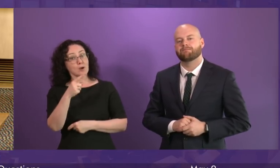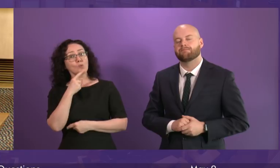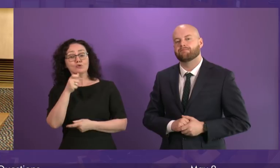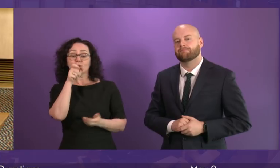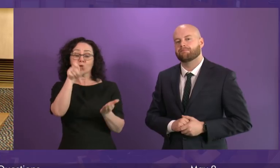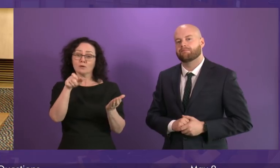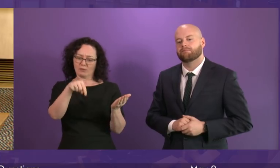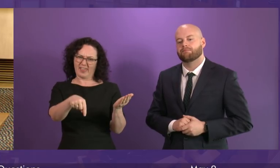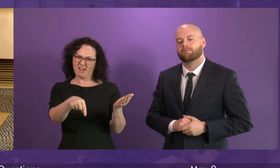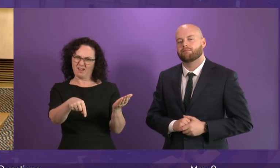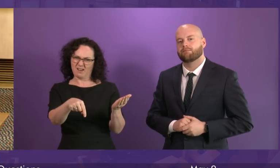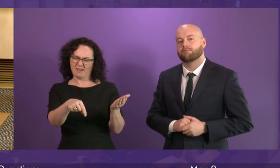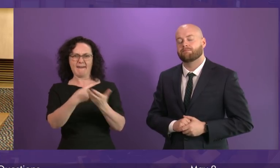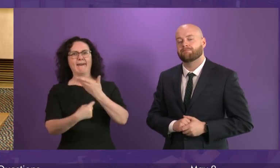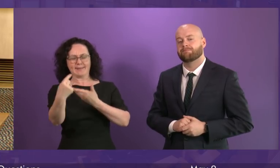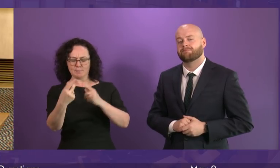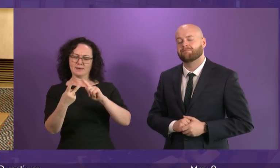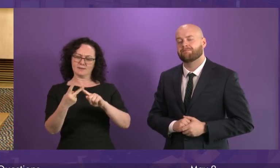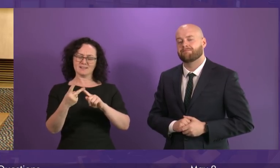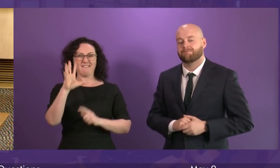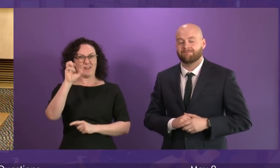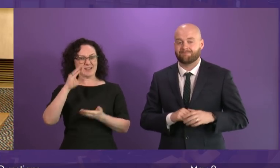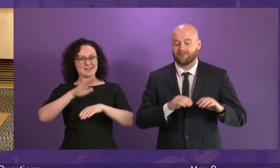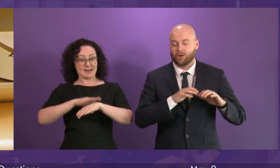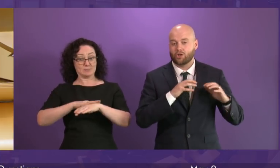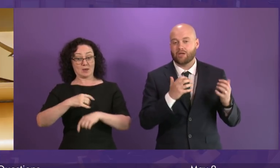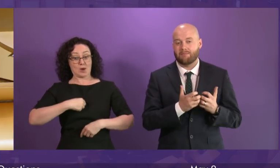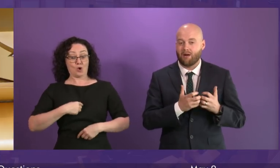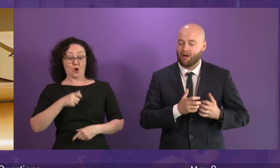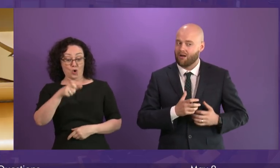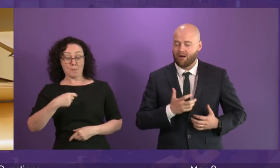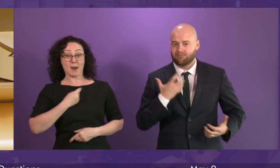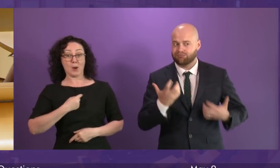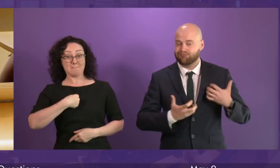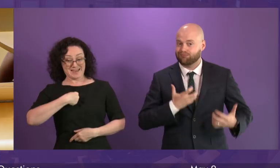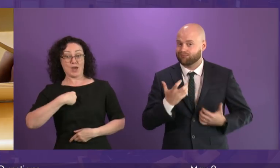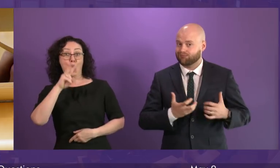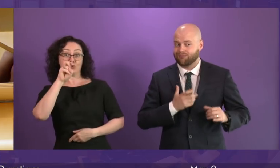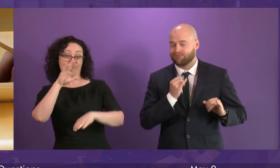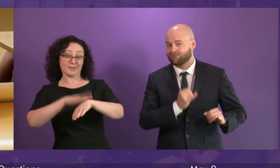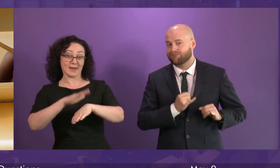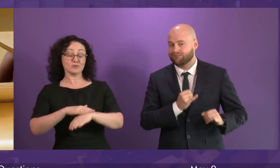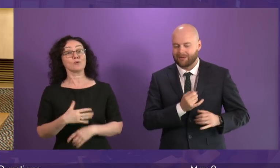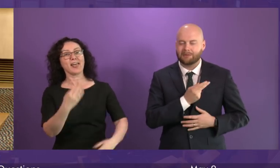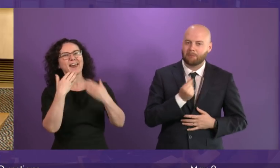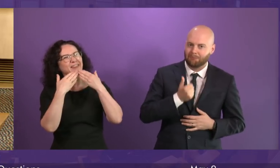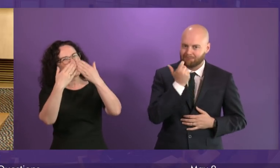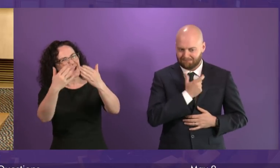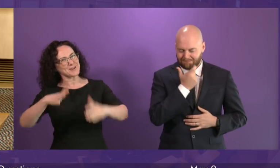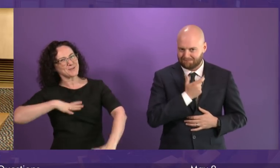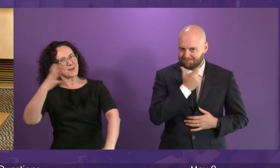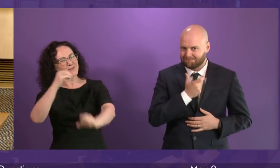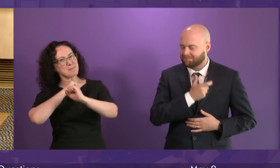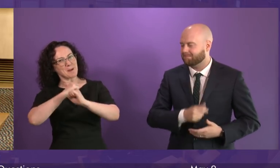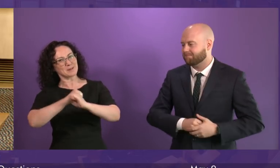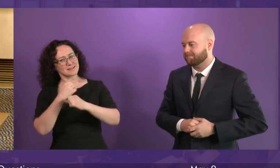independence 15 times, she manages to mention me 12 times. Thank you very much for the free publicity, but not a